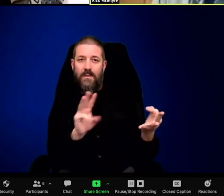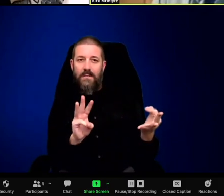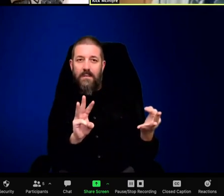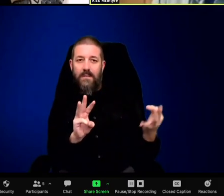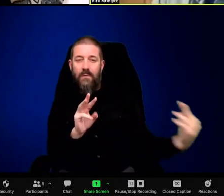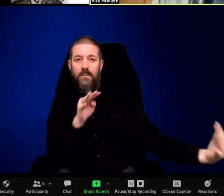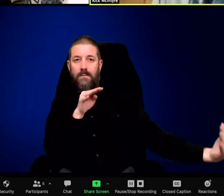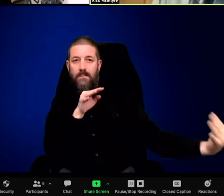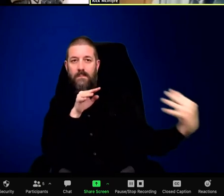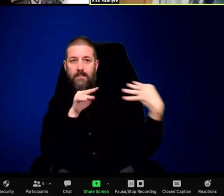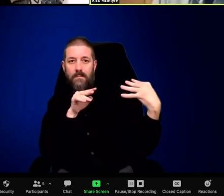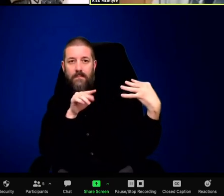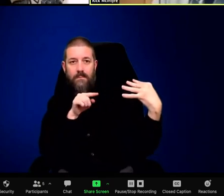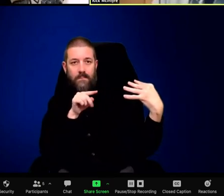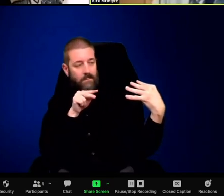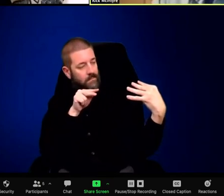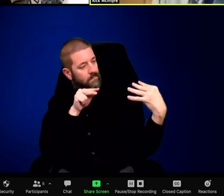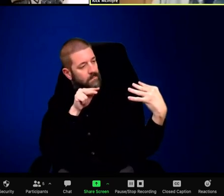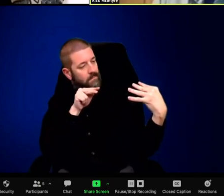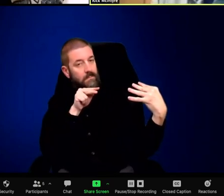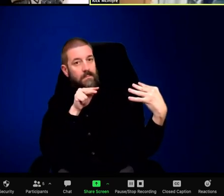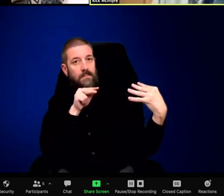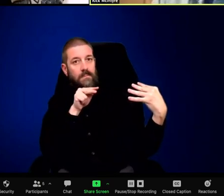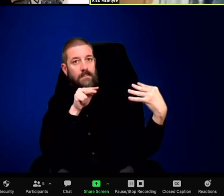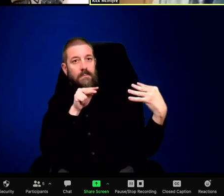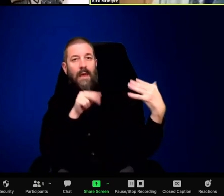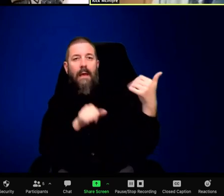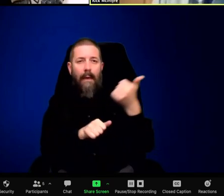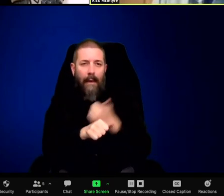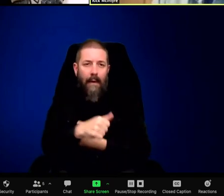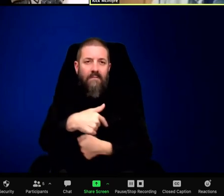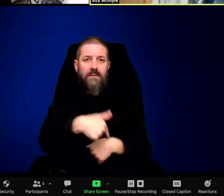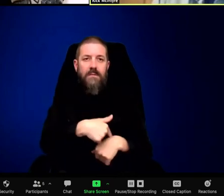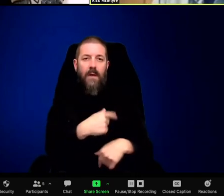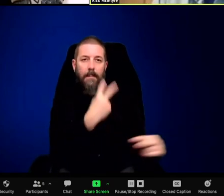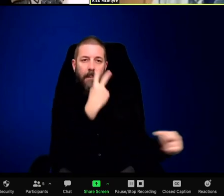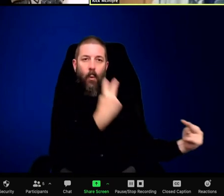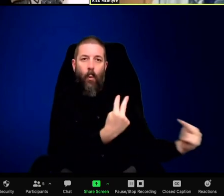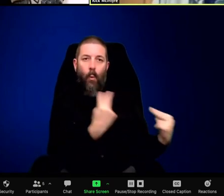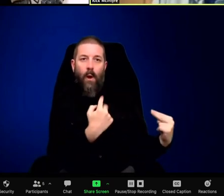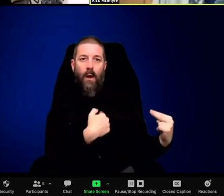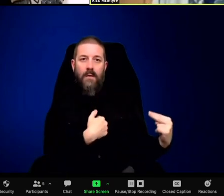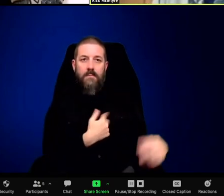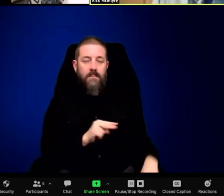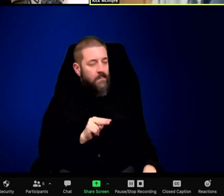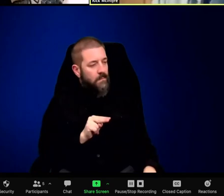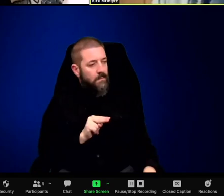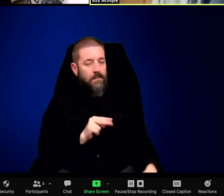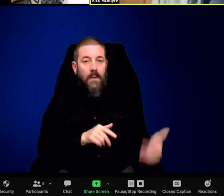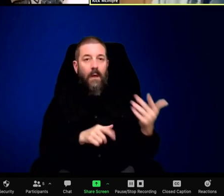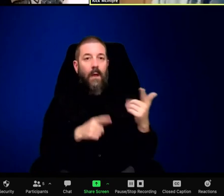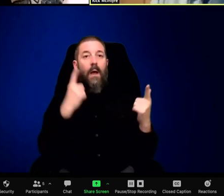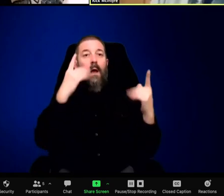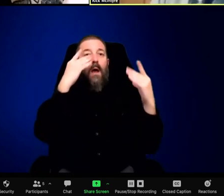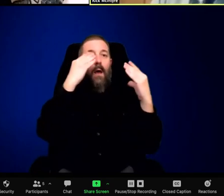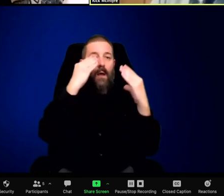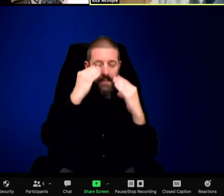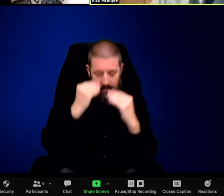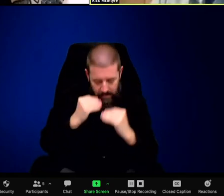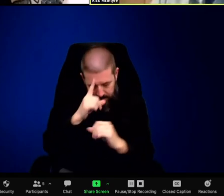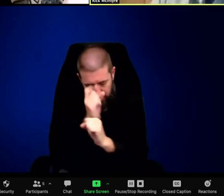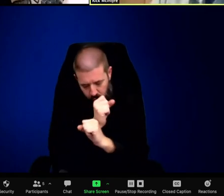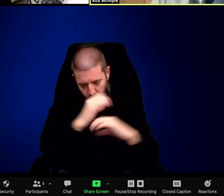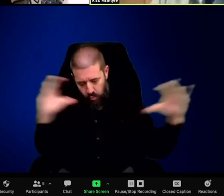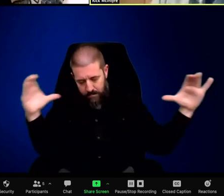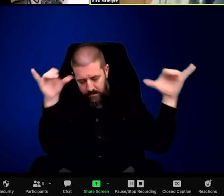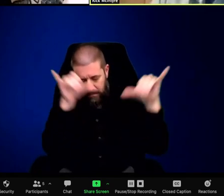And then I fell into this pattern where every time I fell asleep, I had the same reoccurring dream. And it's one of